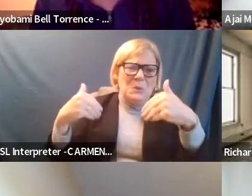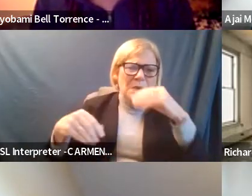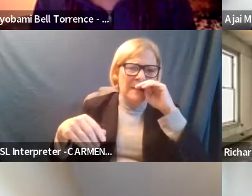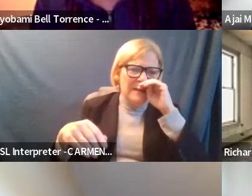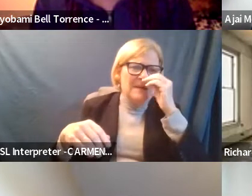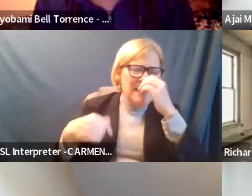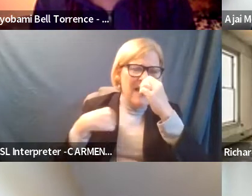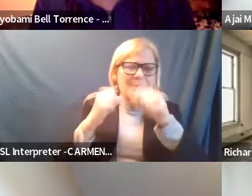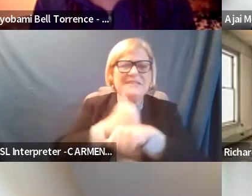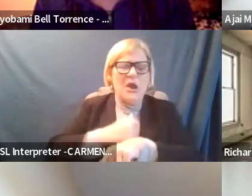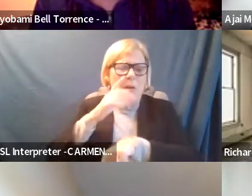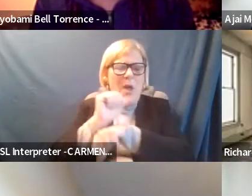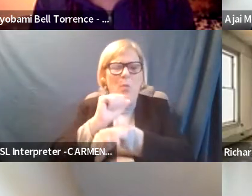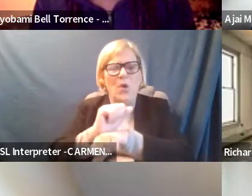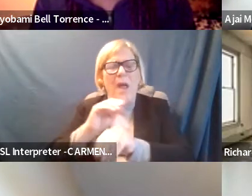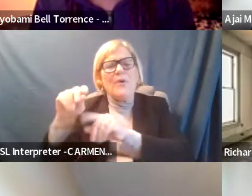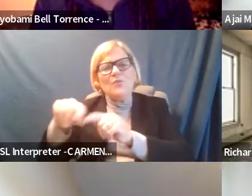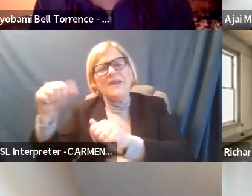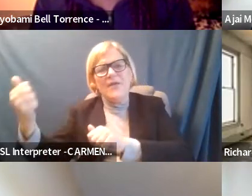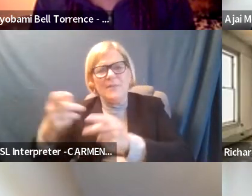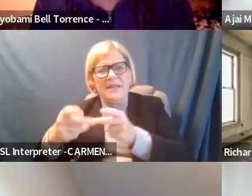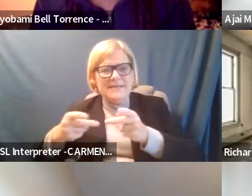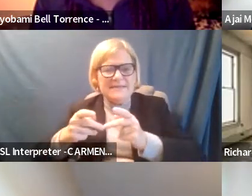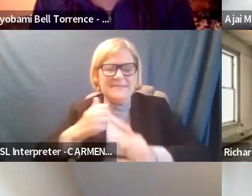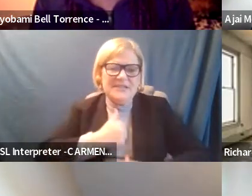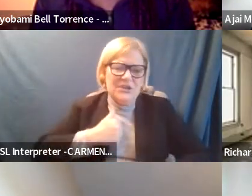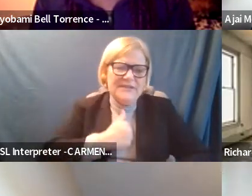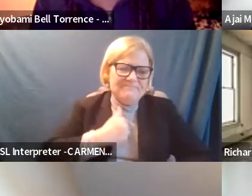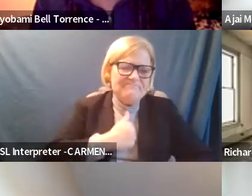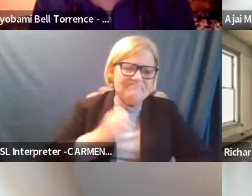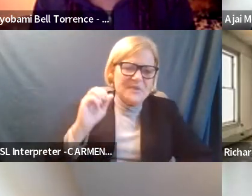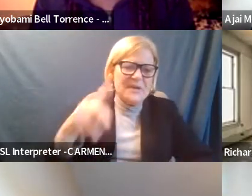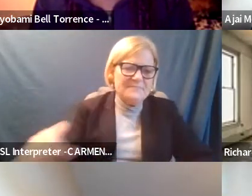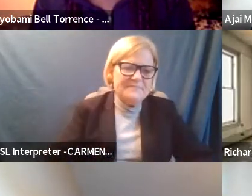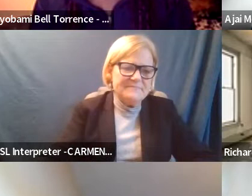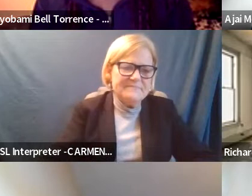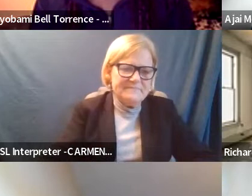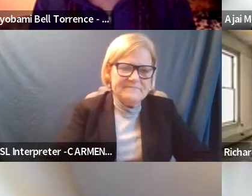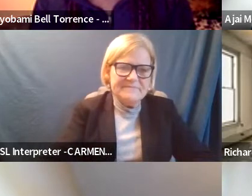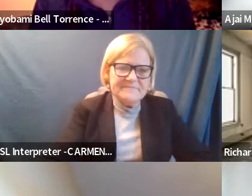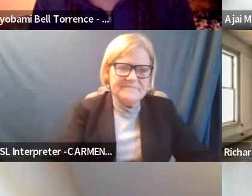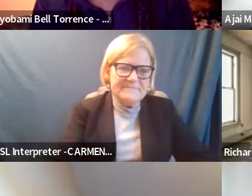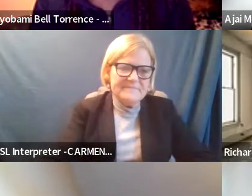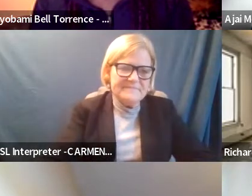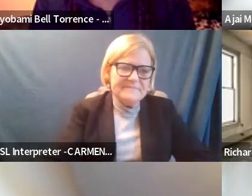I'm sorry. I'm at work. I'm going to try and move to another space. Okay. Yes. Um,